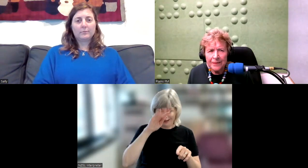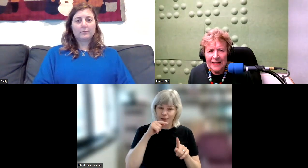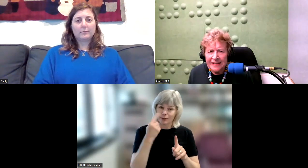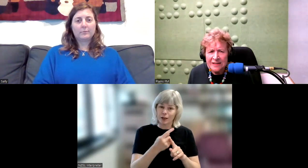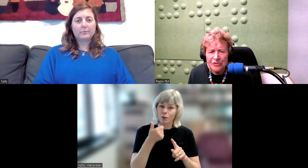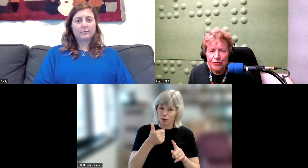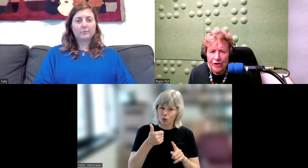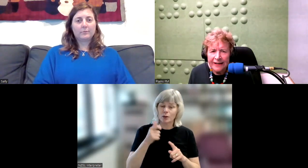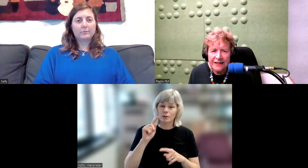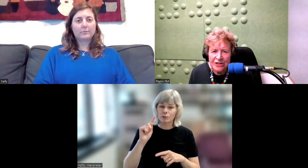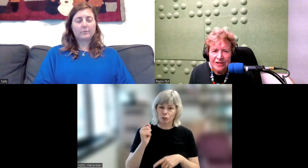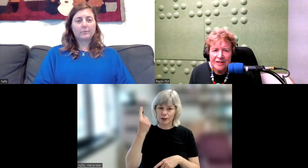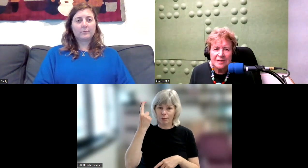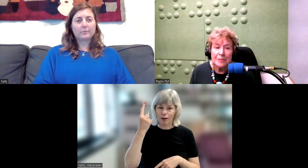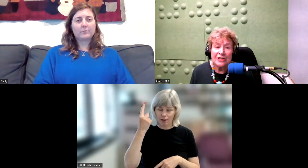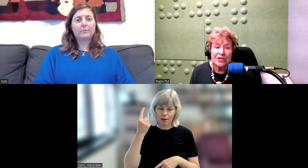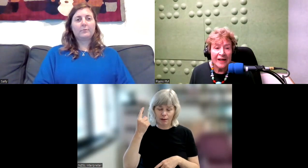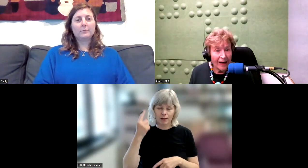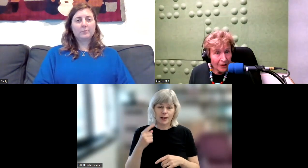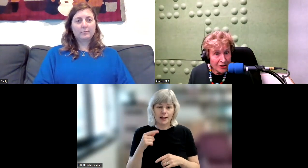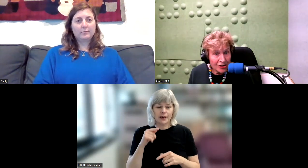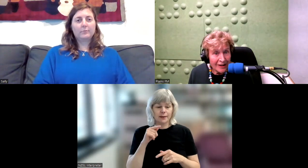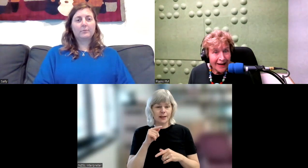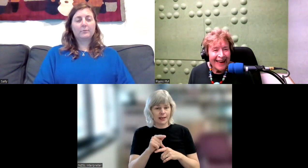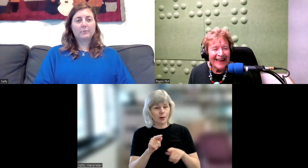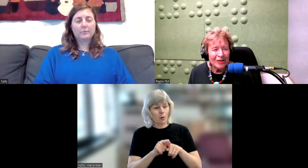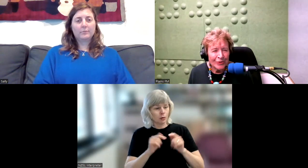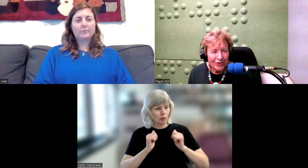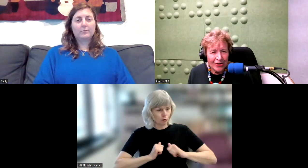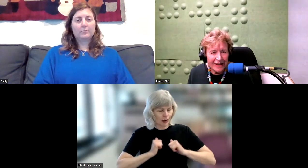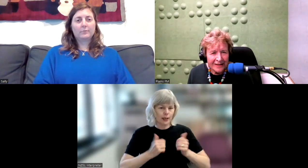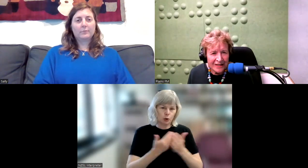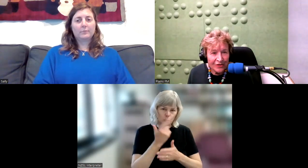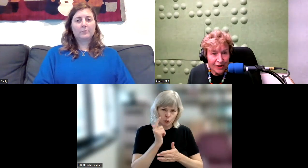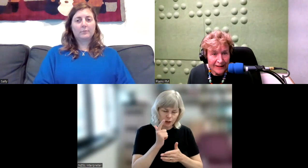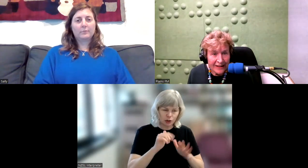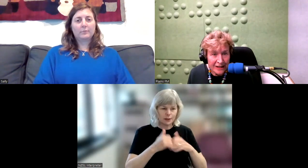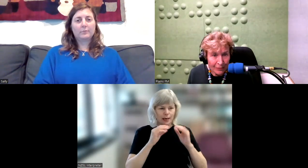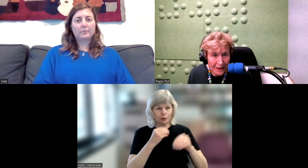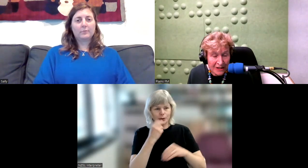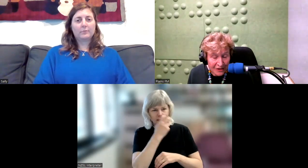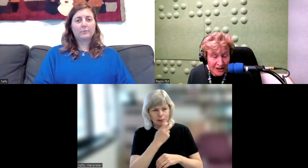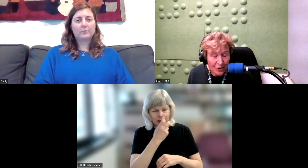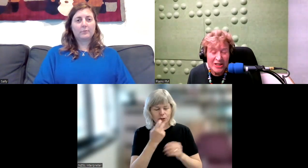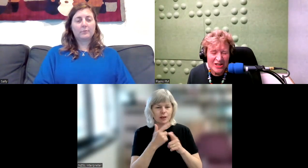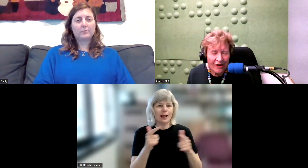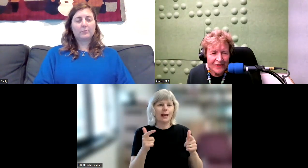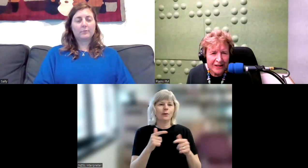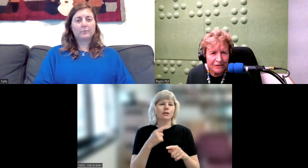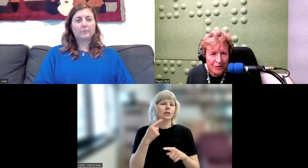classes to train teachers in speech and language. And he also got classes for training deaf people, deaf teachers or teachers of the deaf as